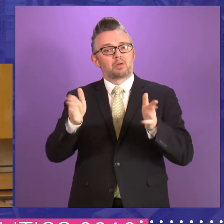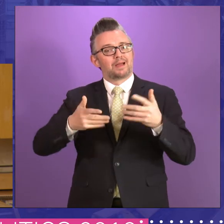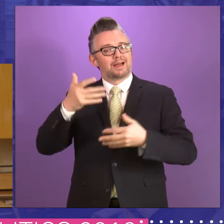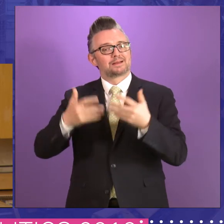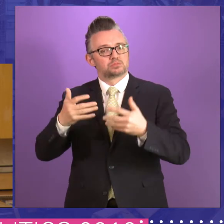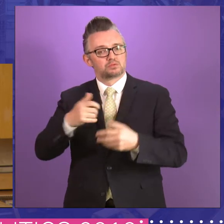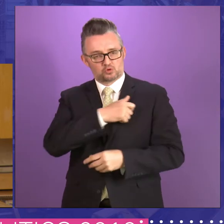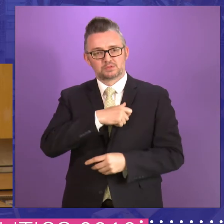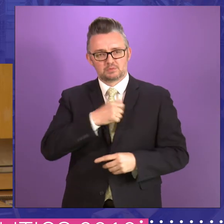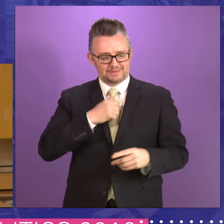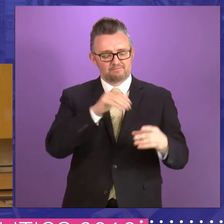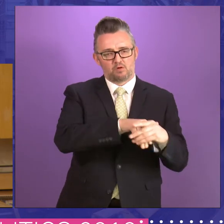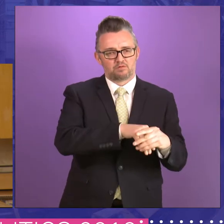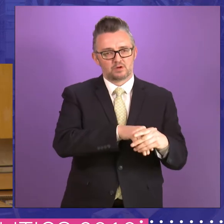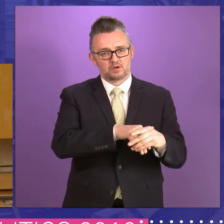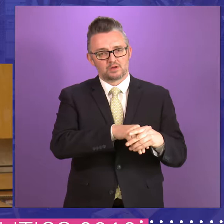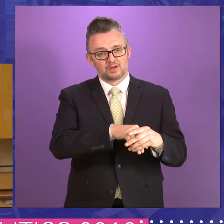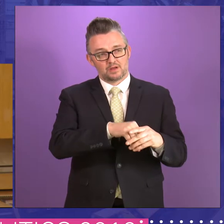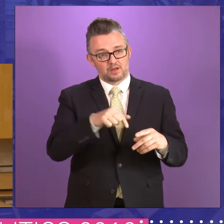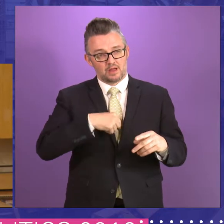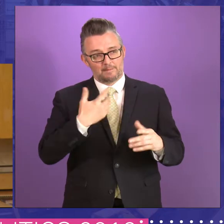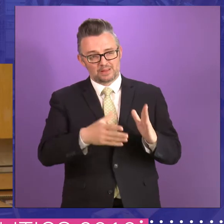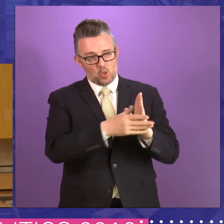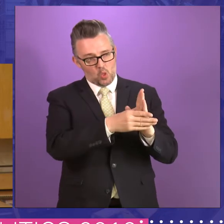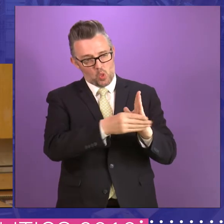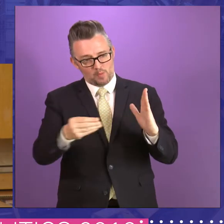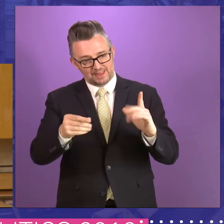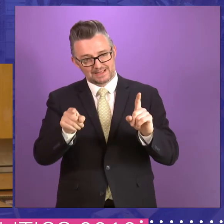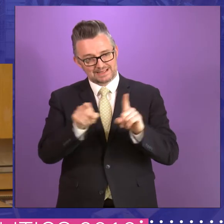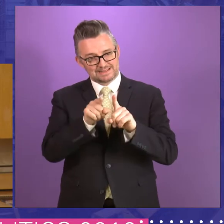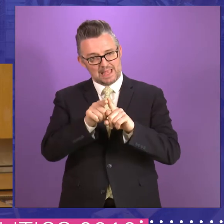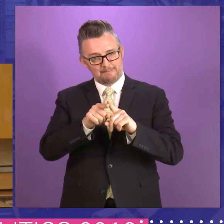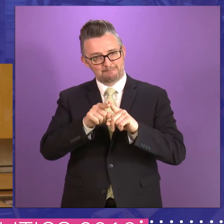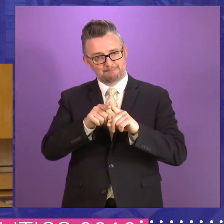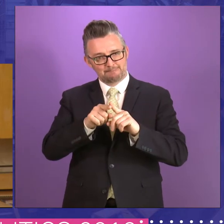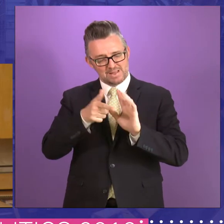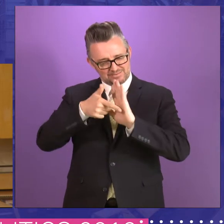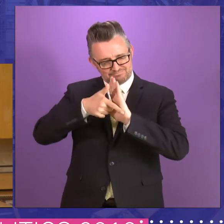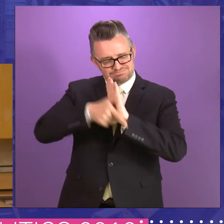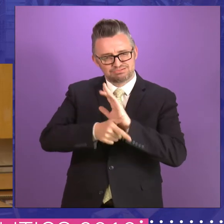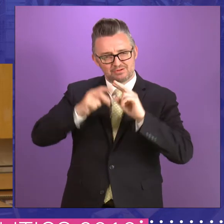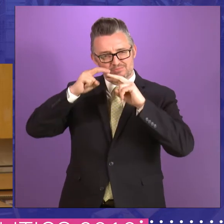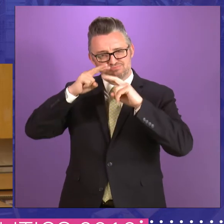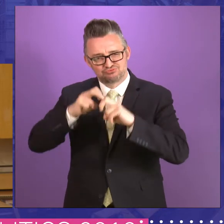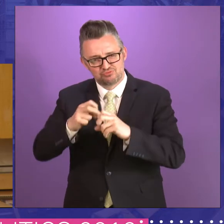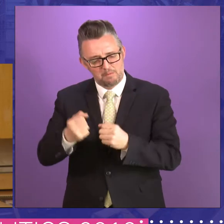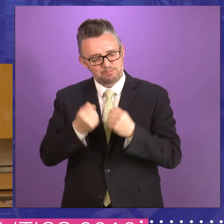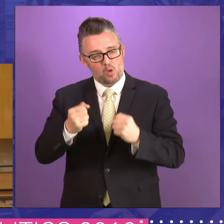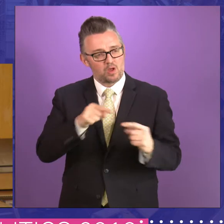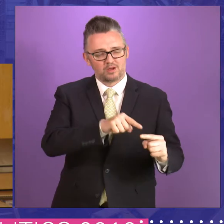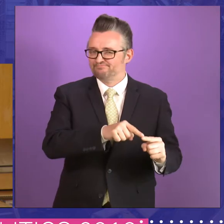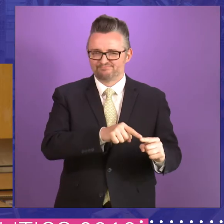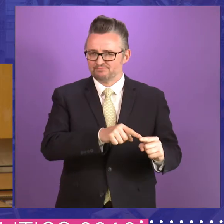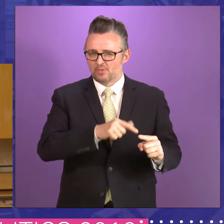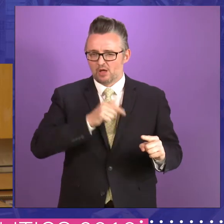early days. I don't think we've quite replicated the same level of investigation, investigative committees in the Scottish parliament,